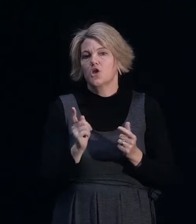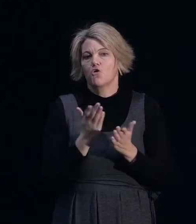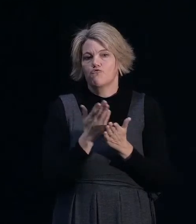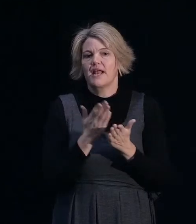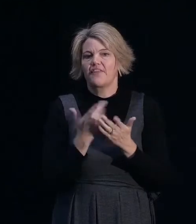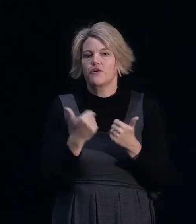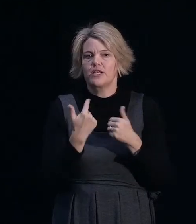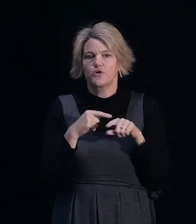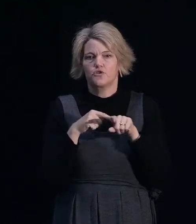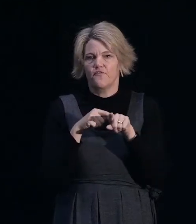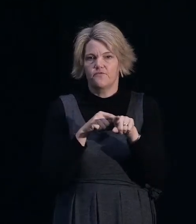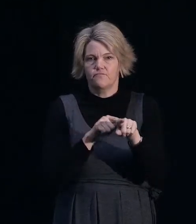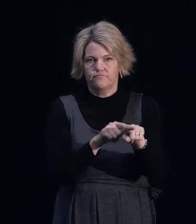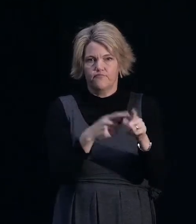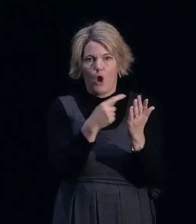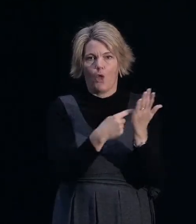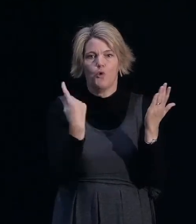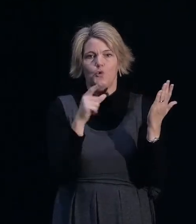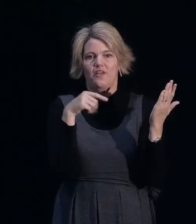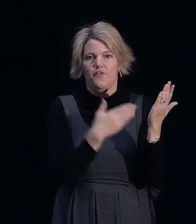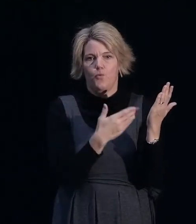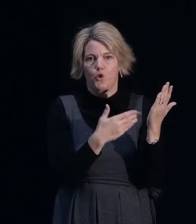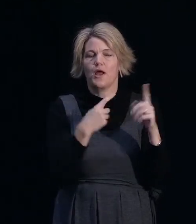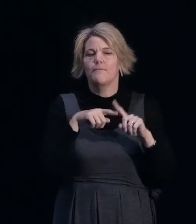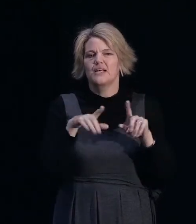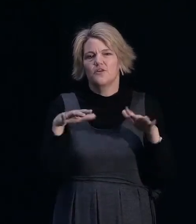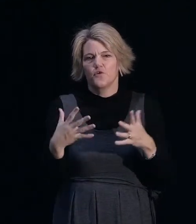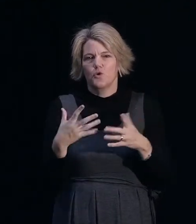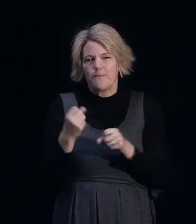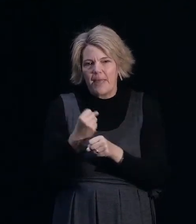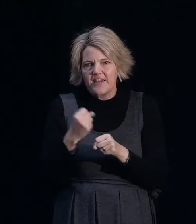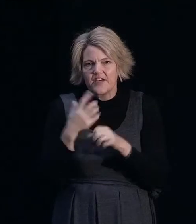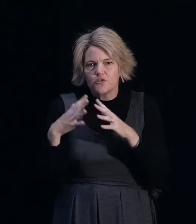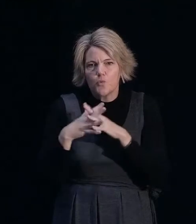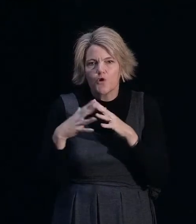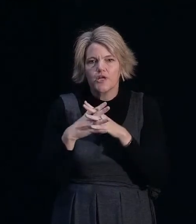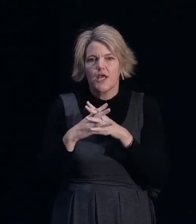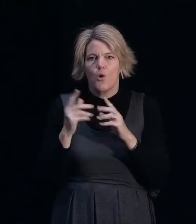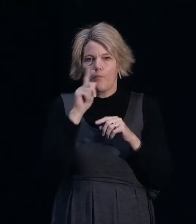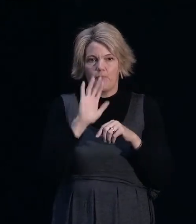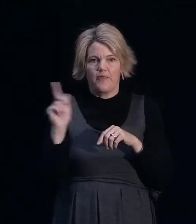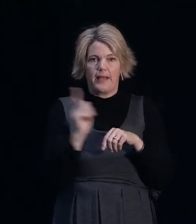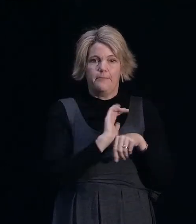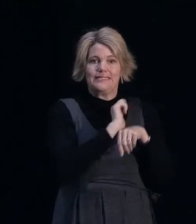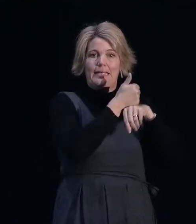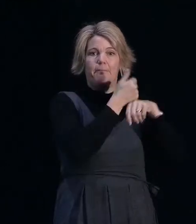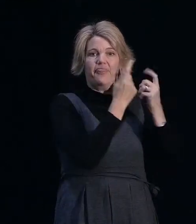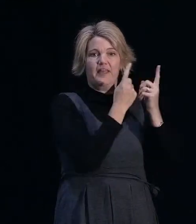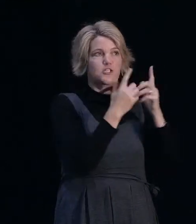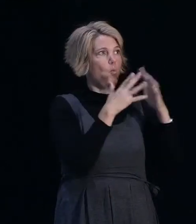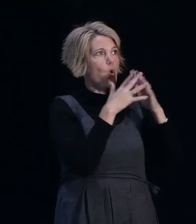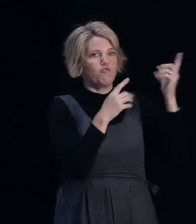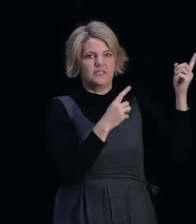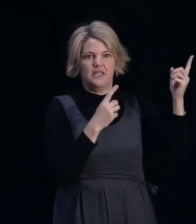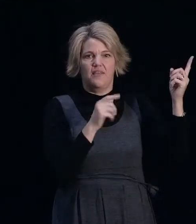traceability point of view. And then obviously just manufacturer's warranties and installer's warranties are good in terms of making sure people can